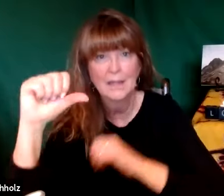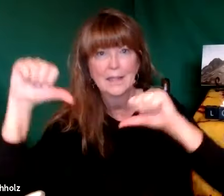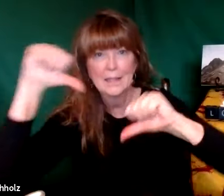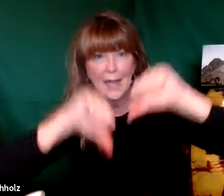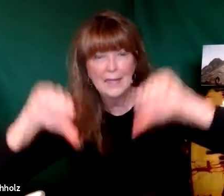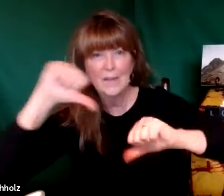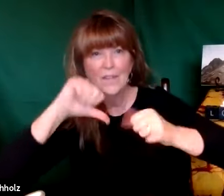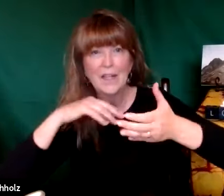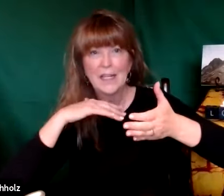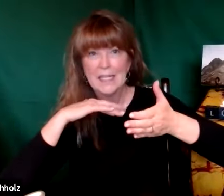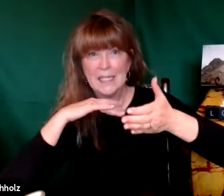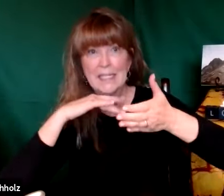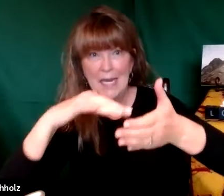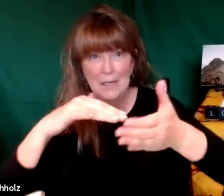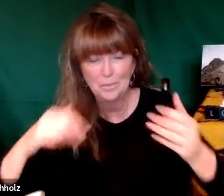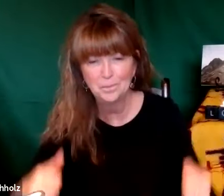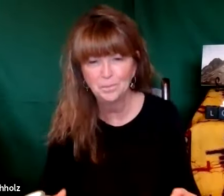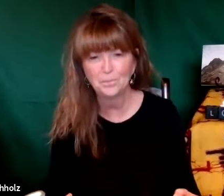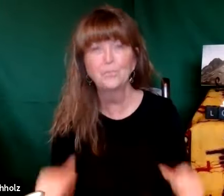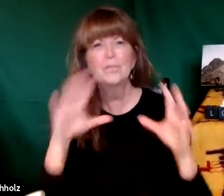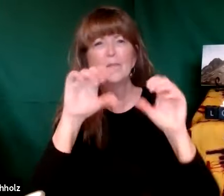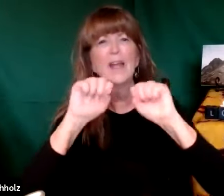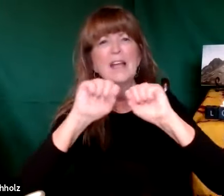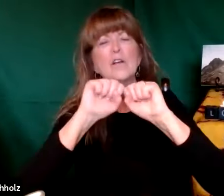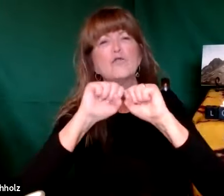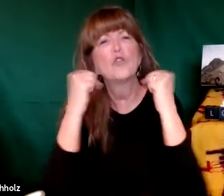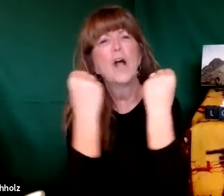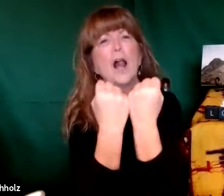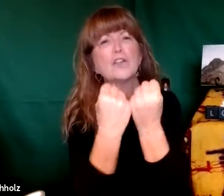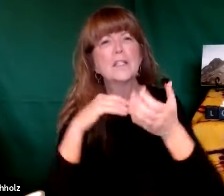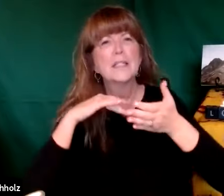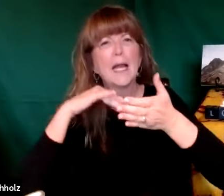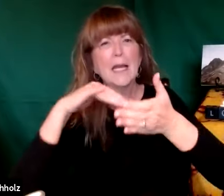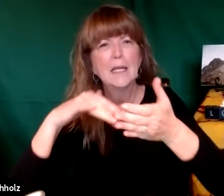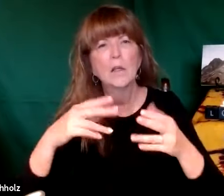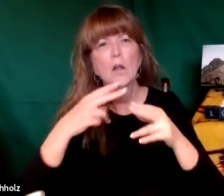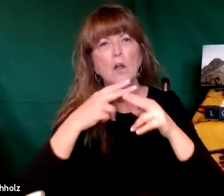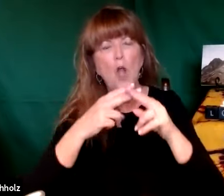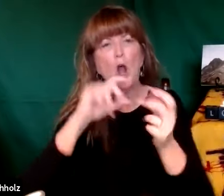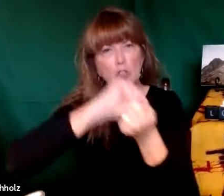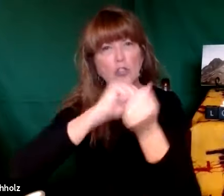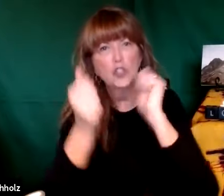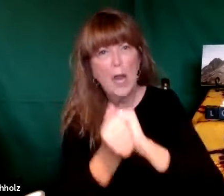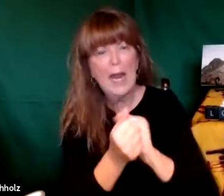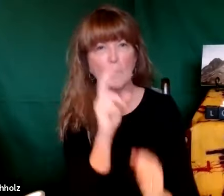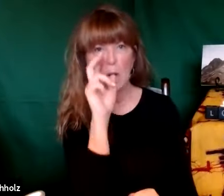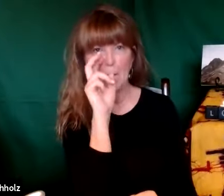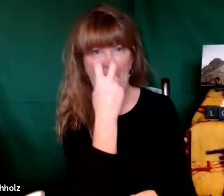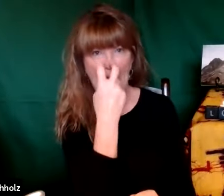well it's kind of a fascinating thing scientists have been studying blindness and this is a sociological study it's